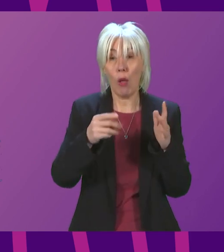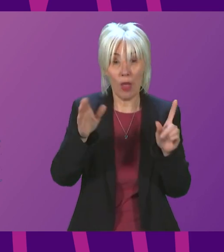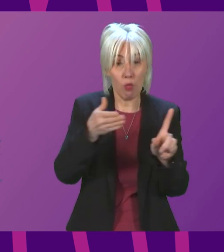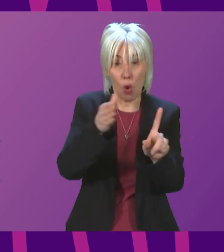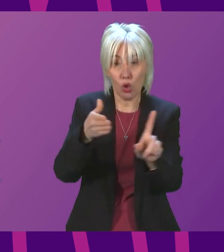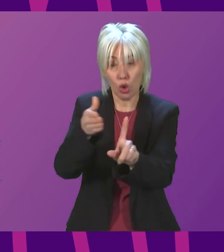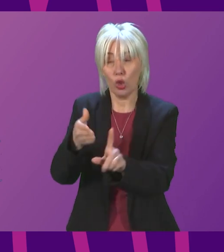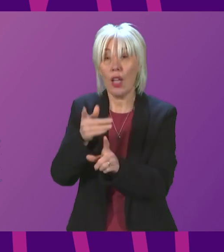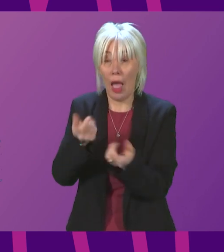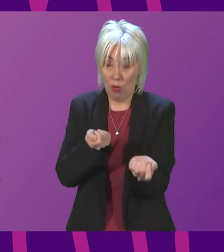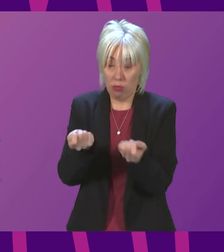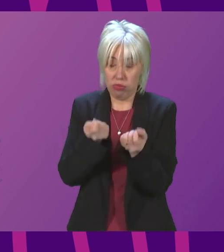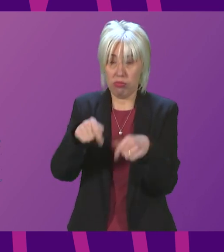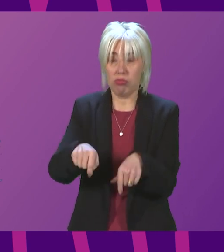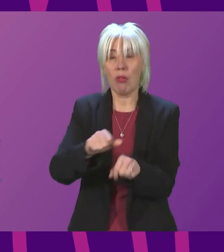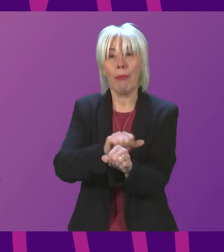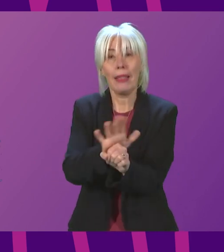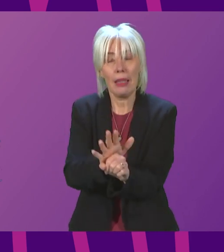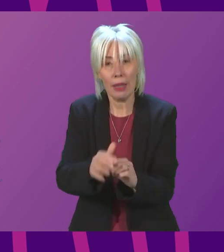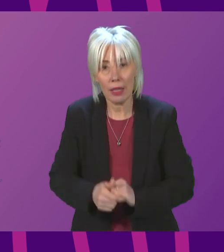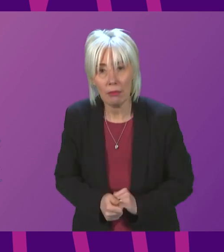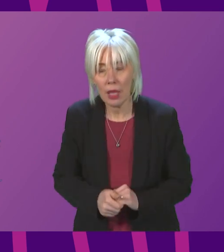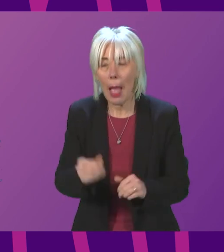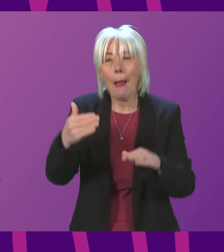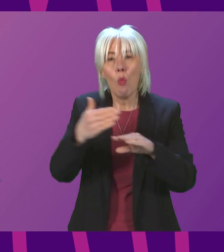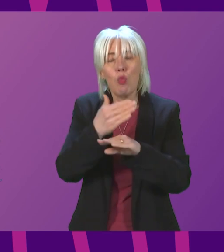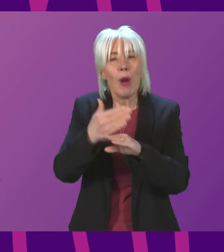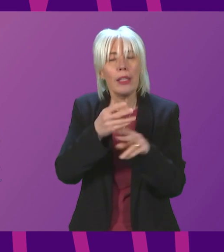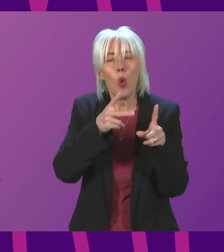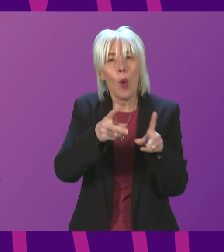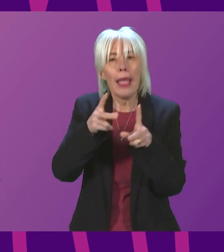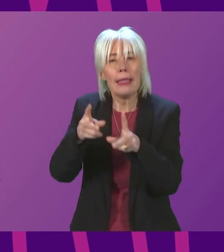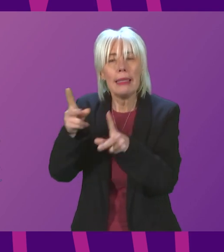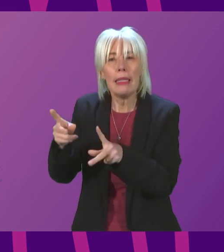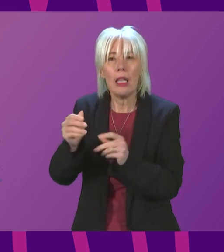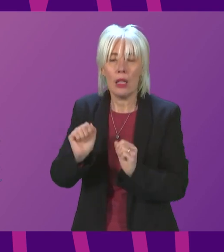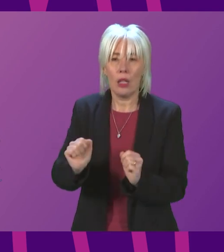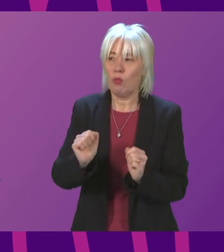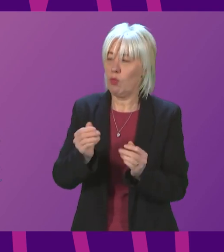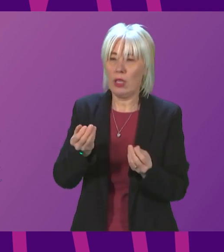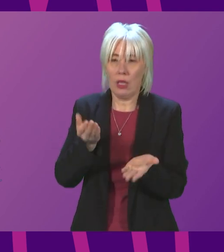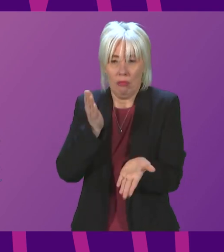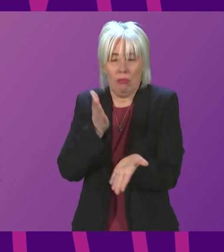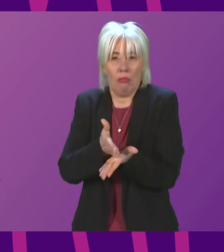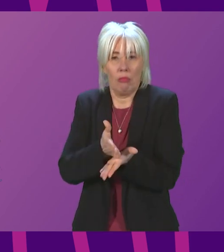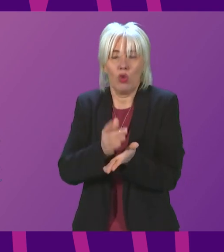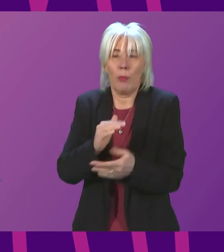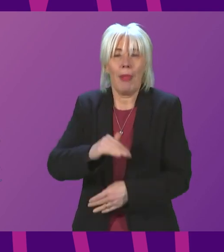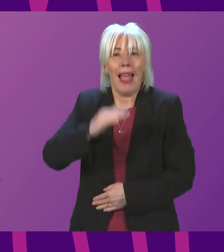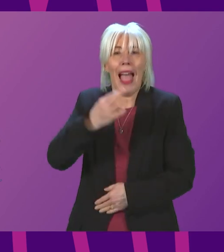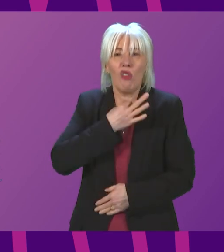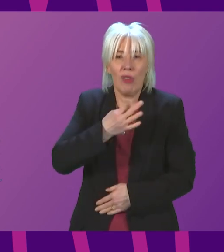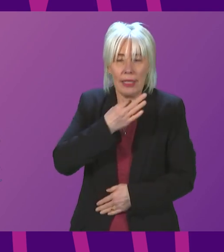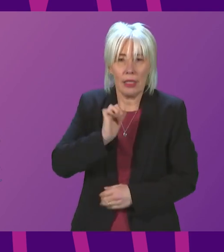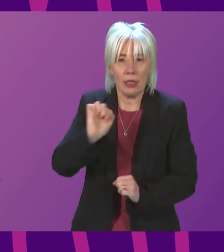managing this pandemic there are a number of practical ways in which we give life to that so people at highest risk obviously